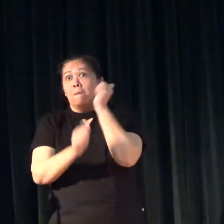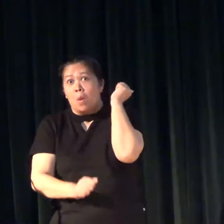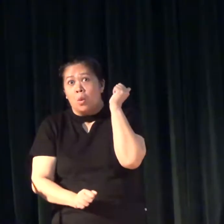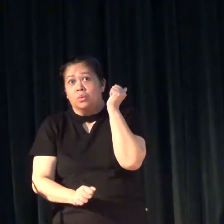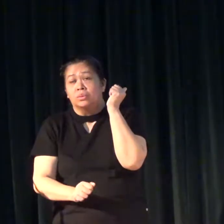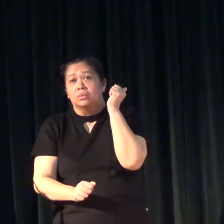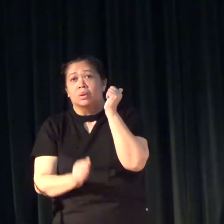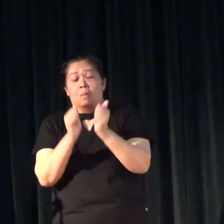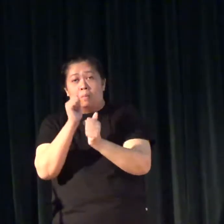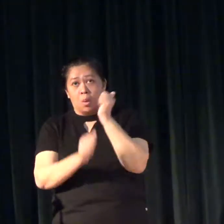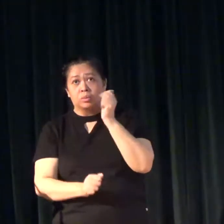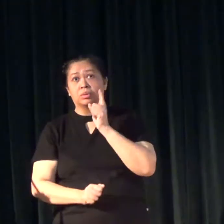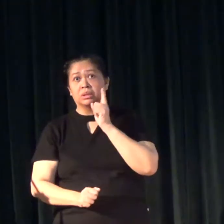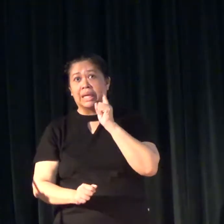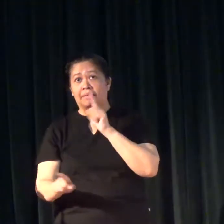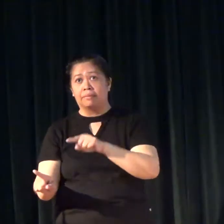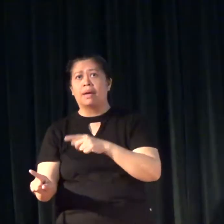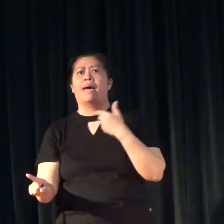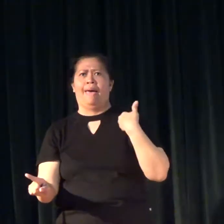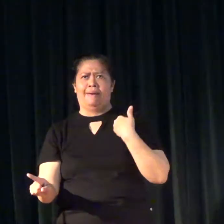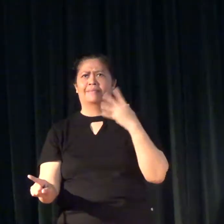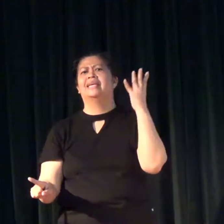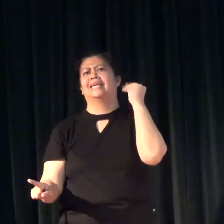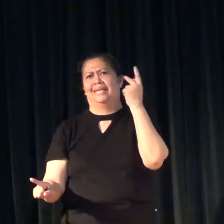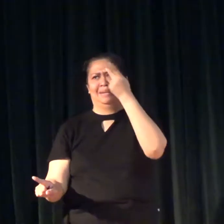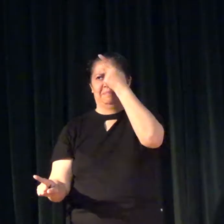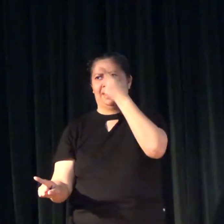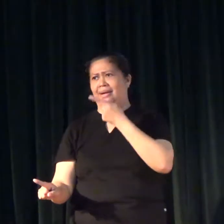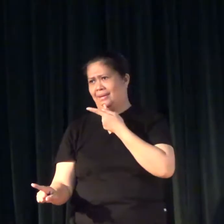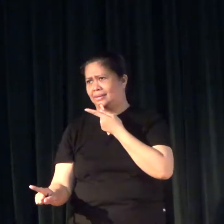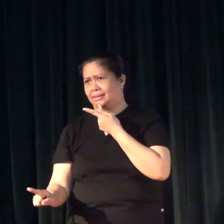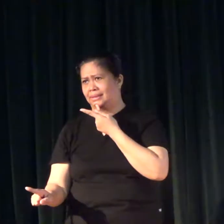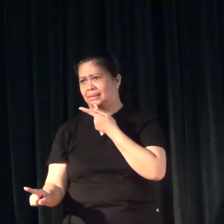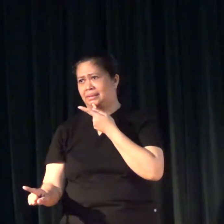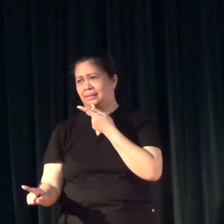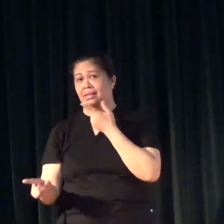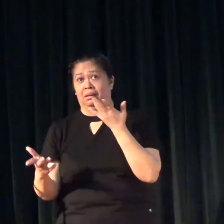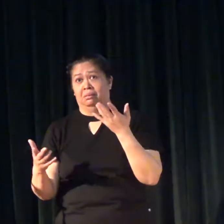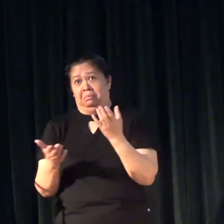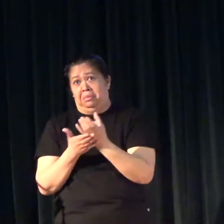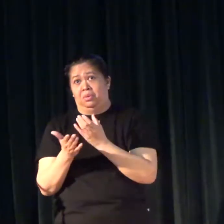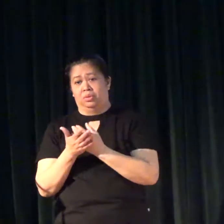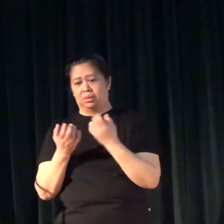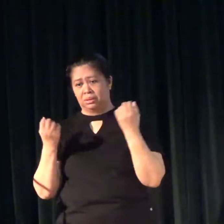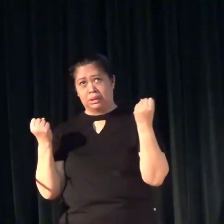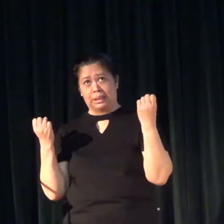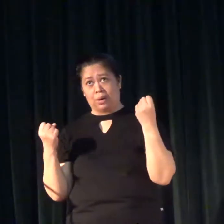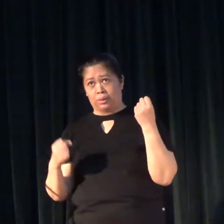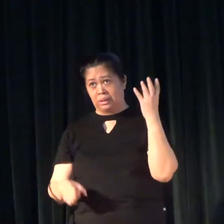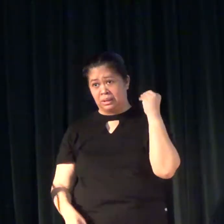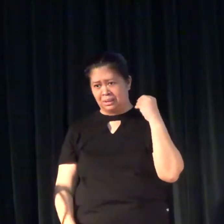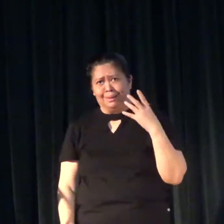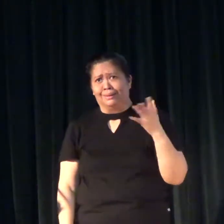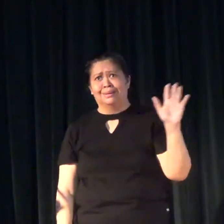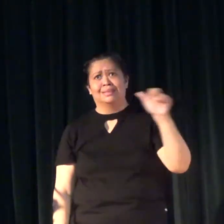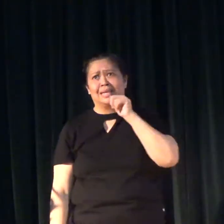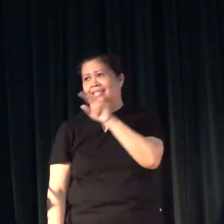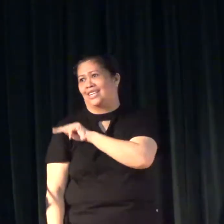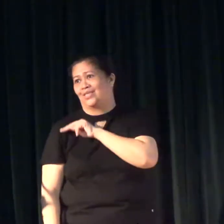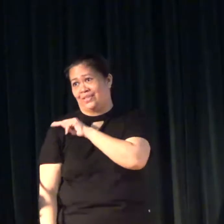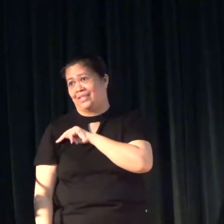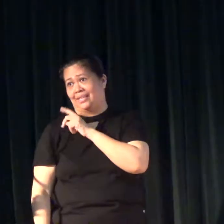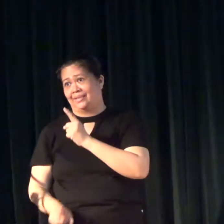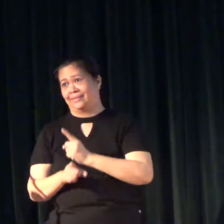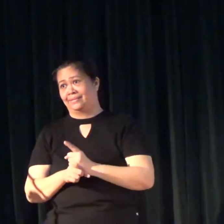often children who are deaf would have healing parents and definitely sign language is not their natural